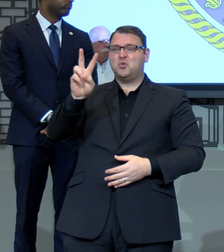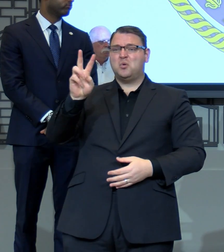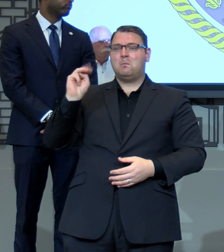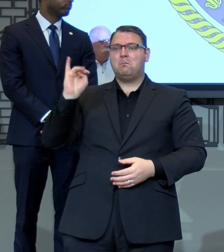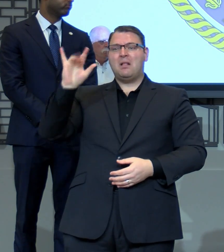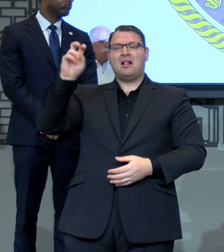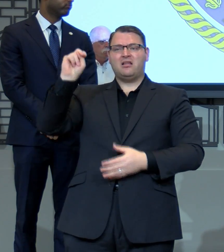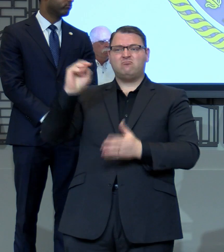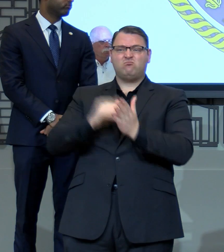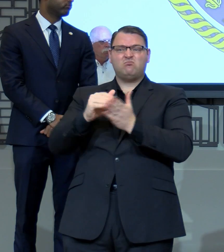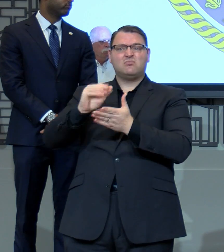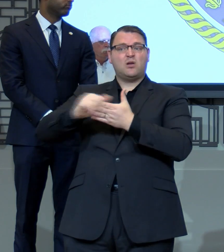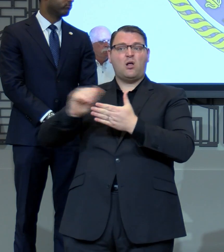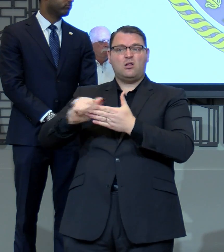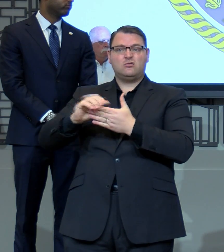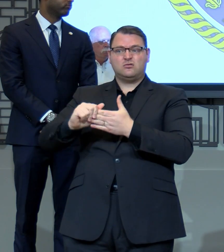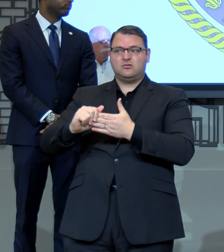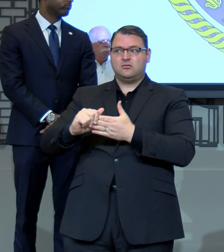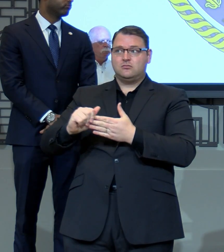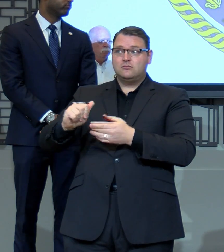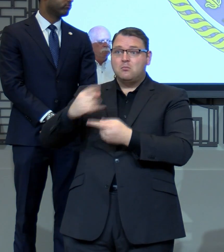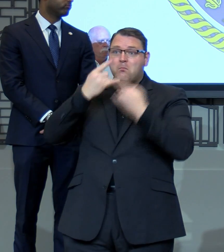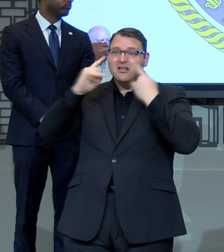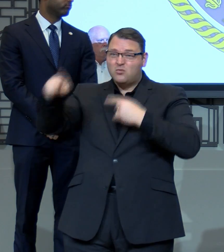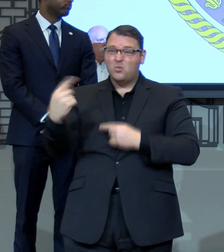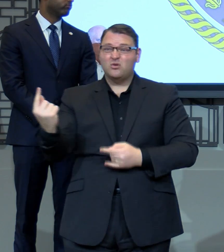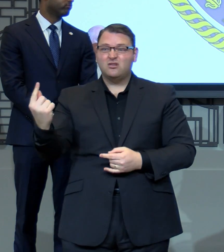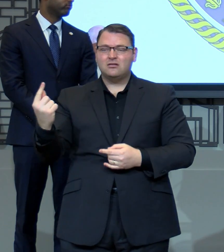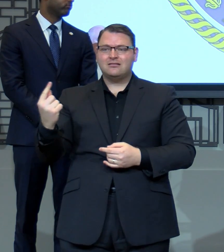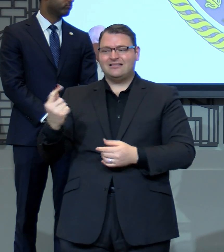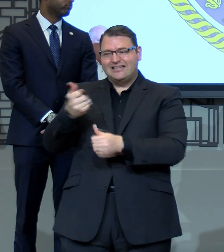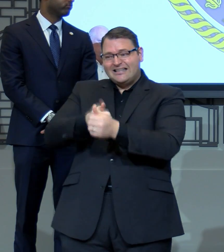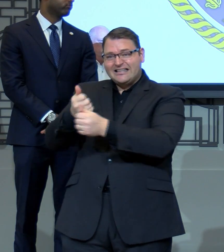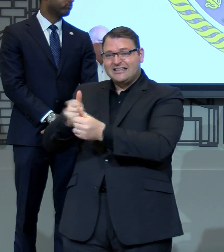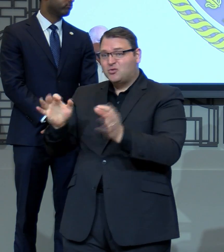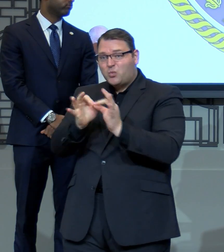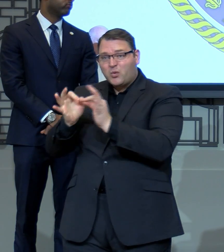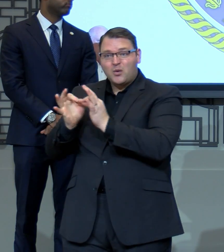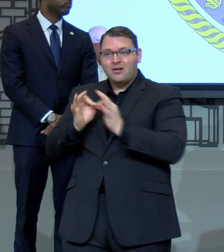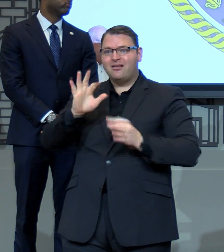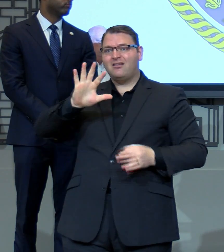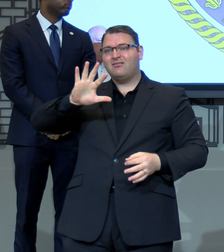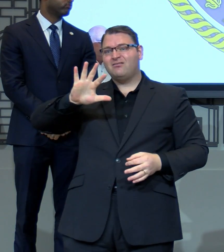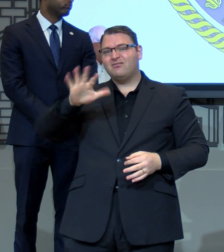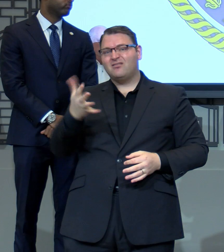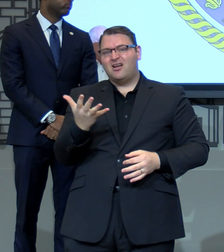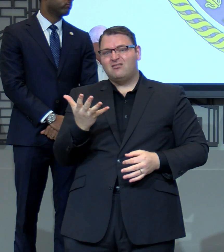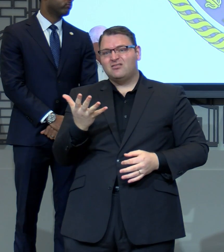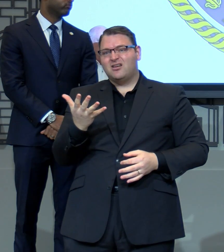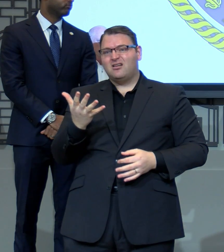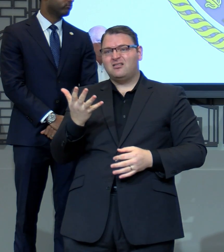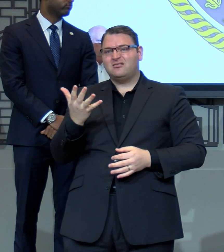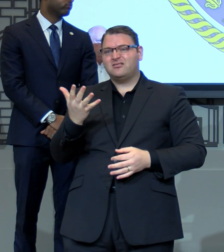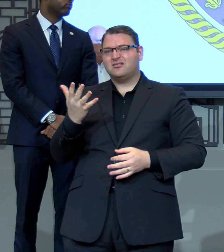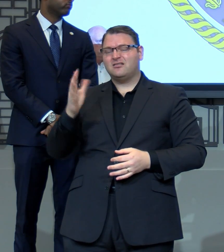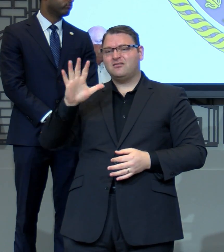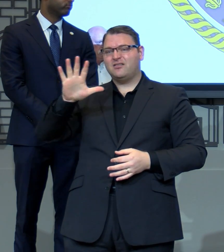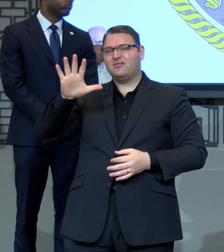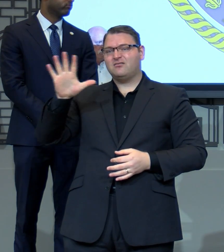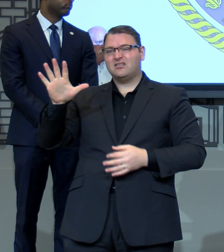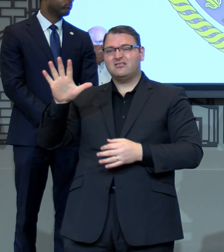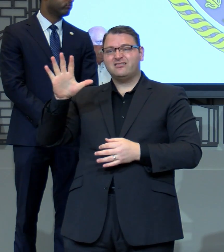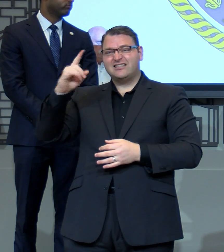And these masks are costing us about $5.56 a piece. And we are hoping that that